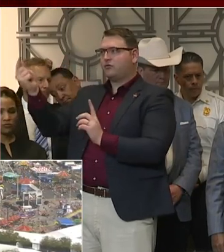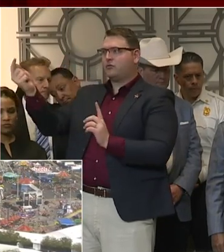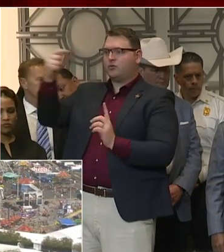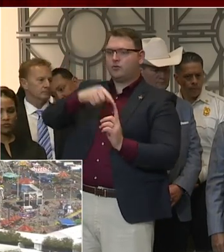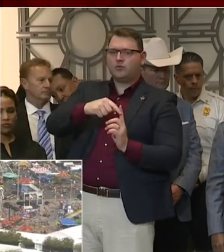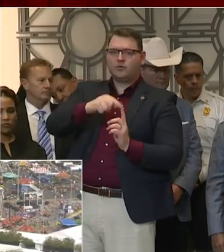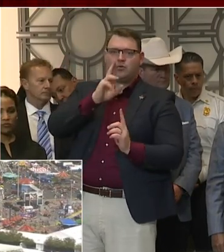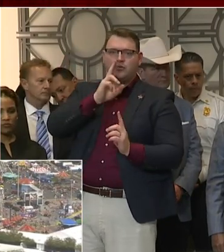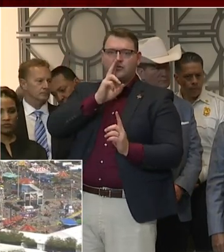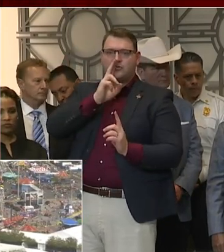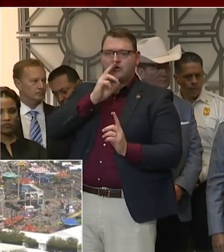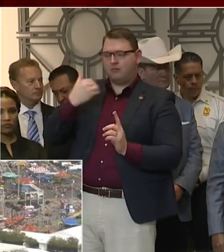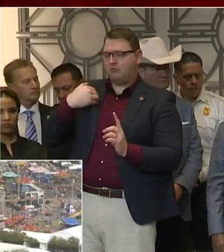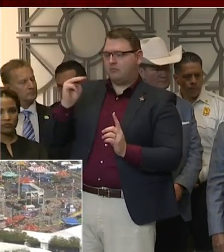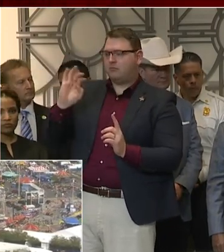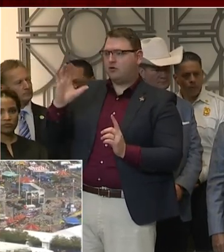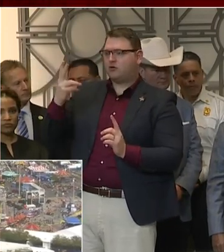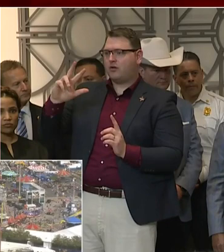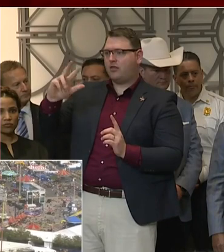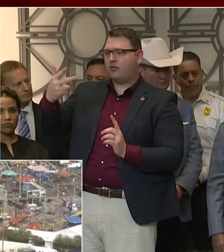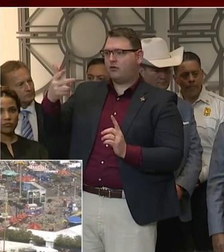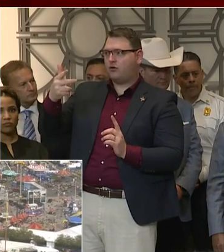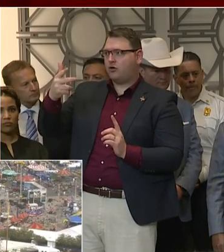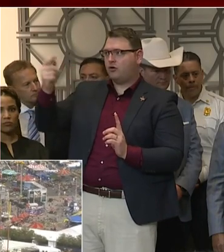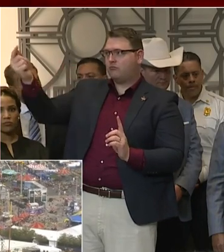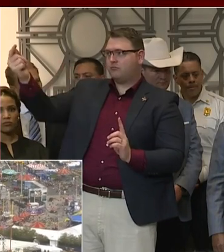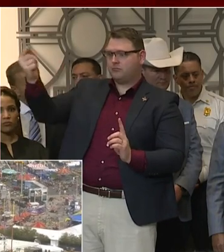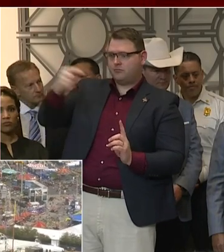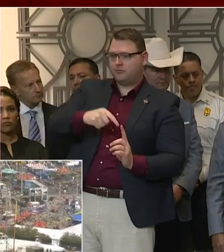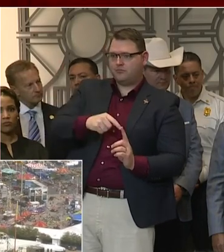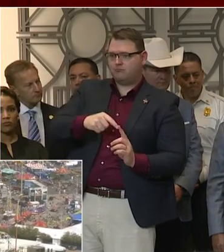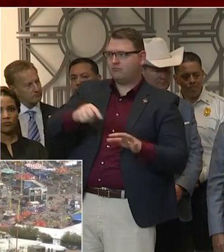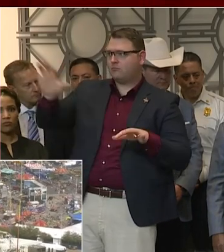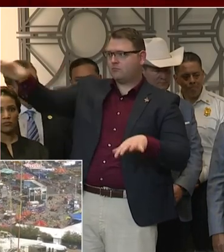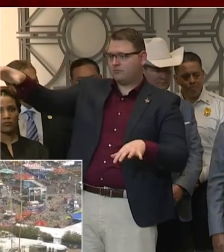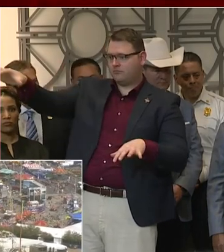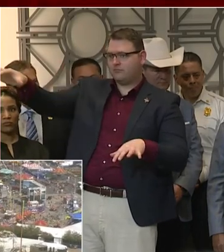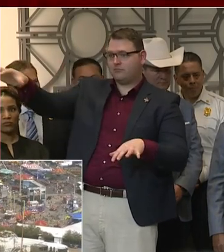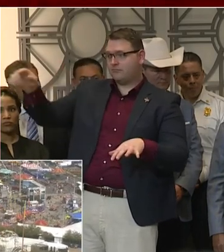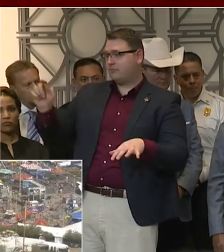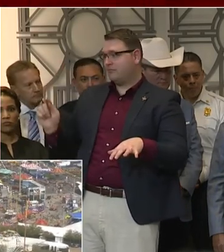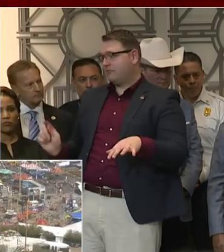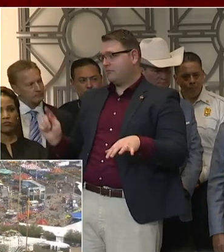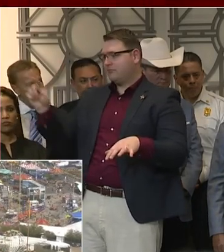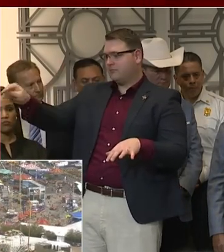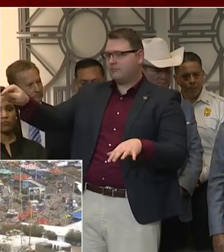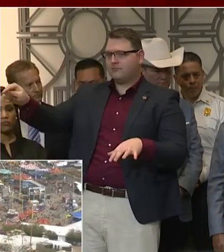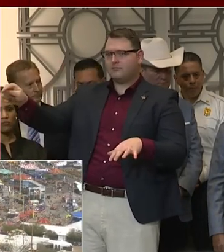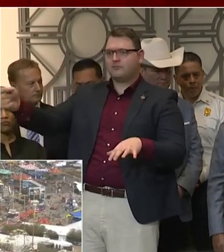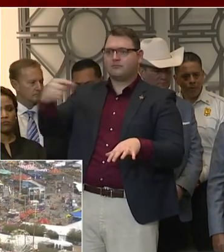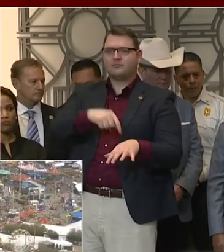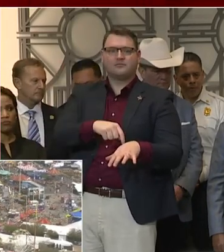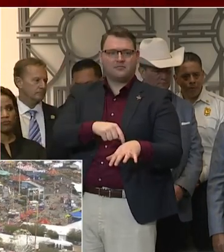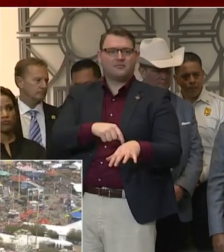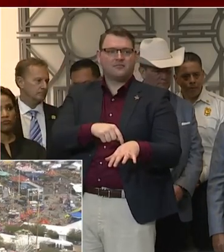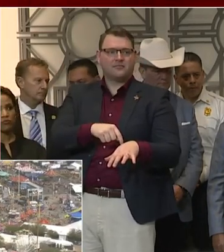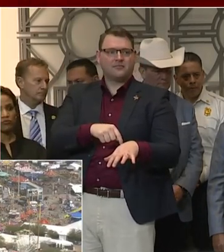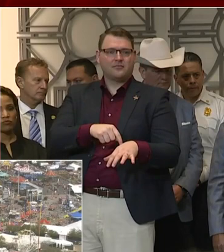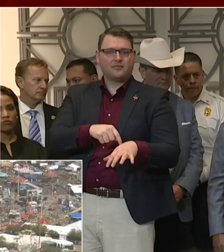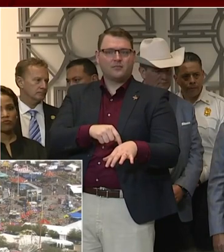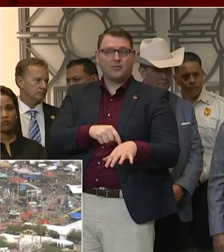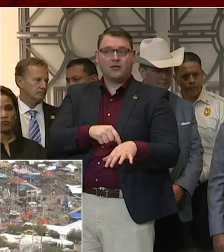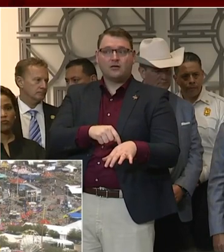of really the hope to be able to identify other individuals that may have been in those classes. Now, it's very possible we're going to get that manifest